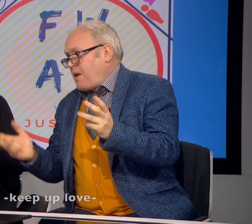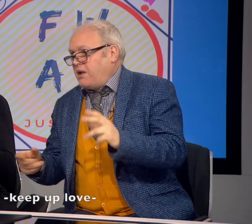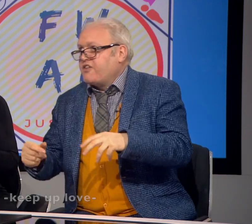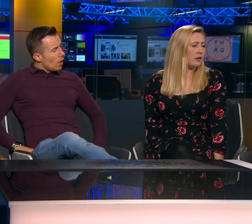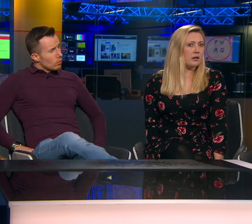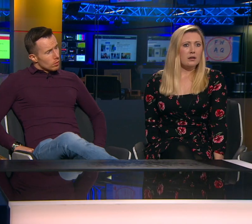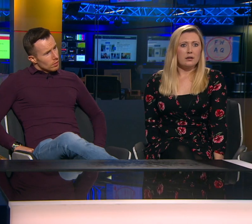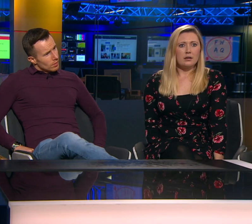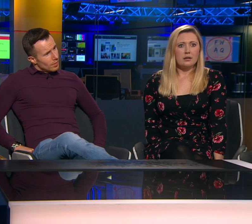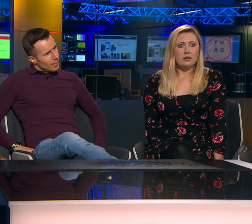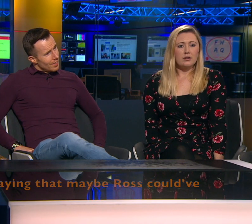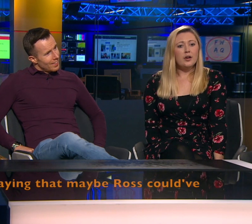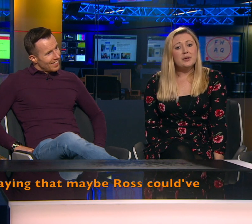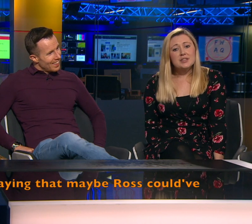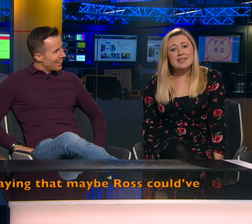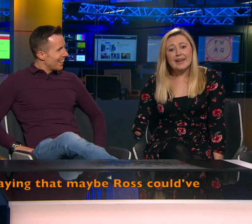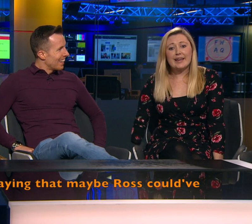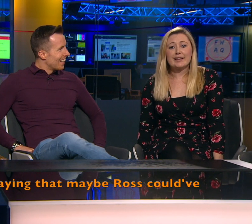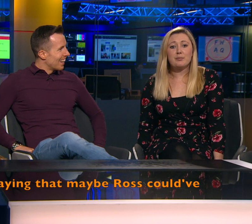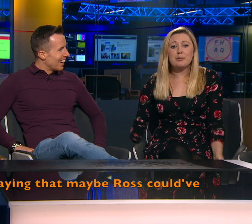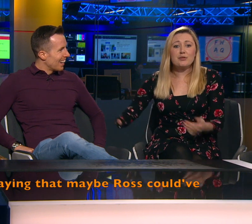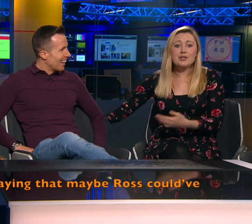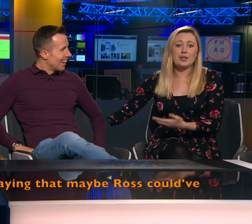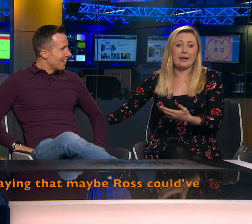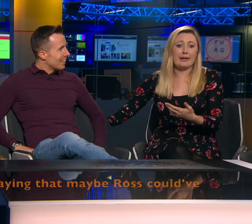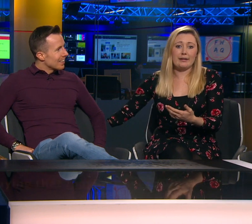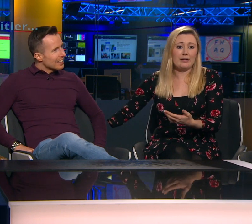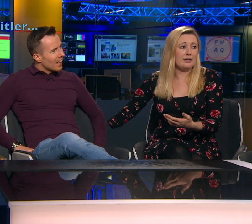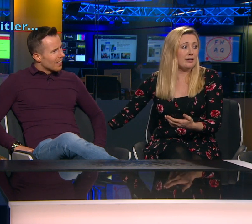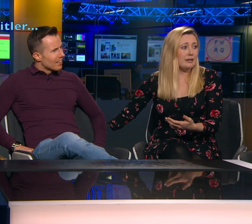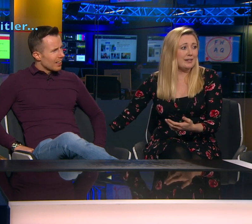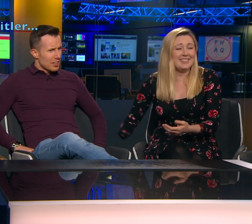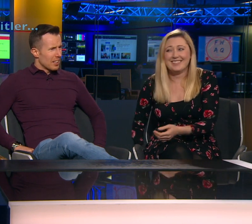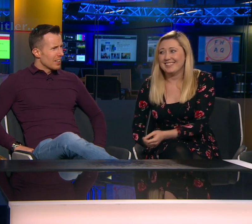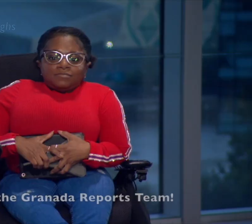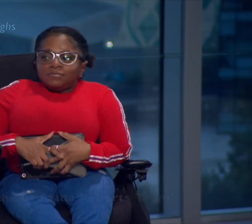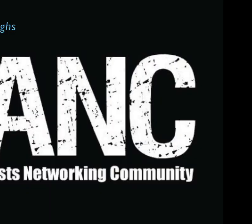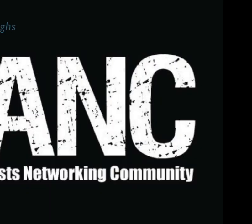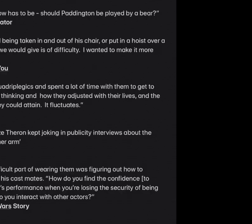in 19th. Keep up, love. No. No, we're just saying that maybe Ross could have played it. Yeah, I'll give Hitler, maybe.